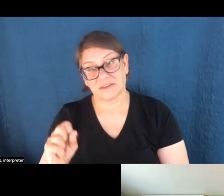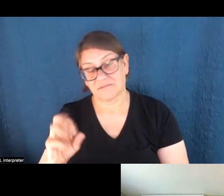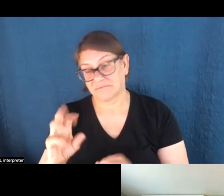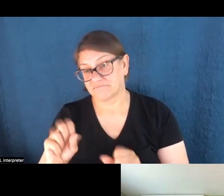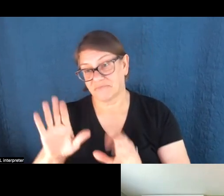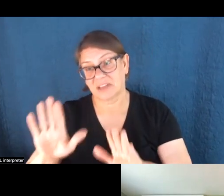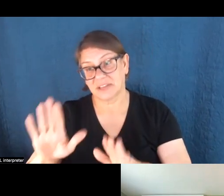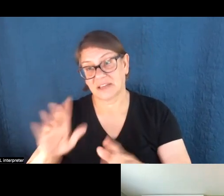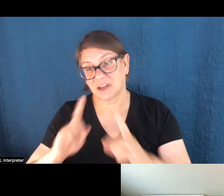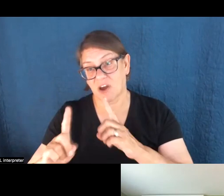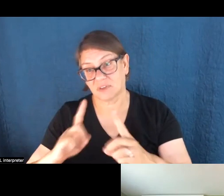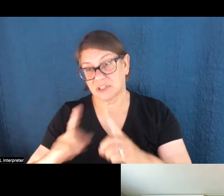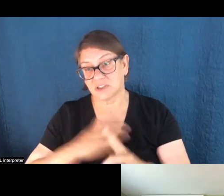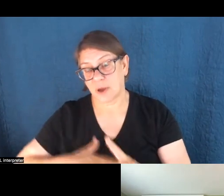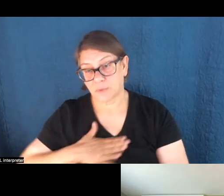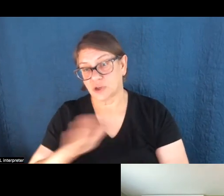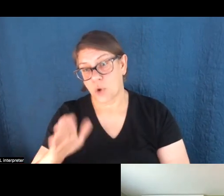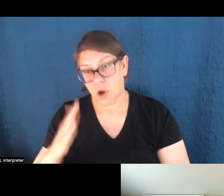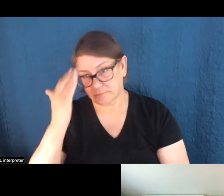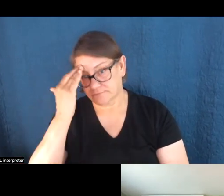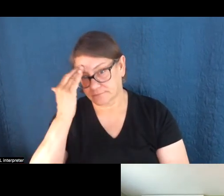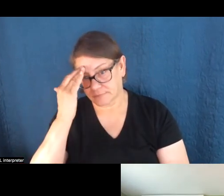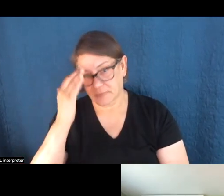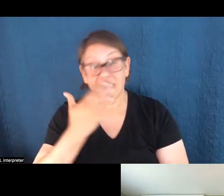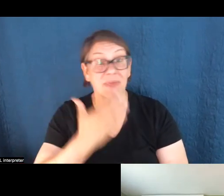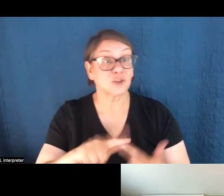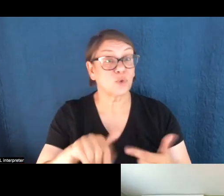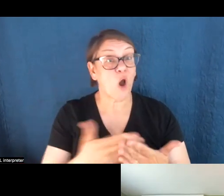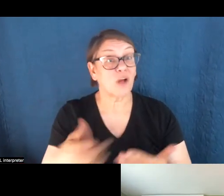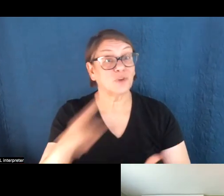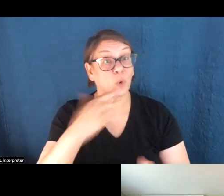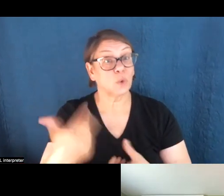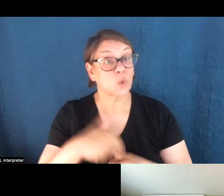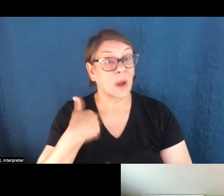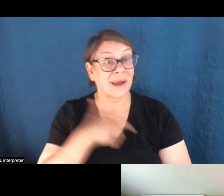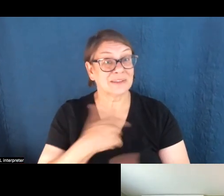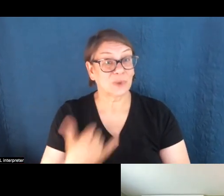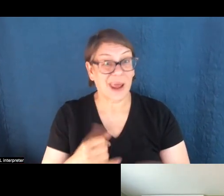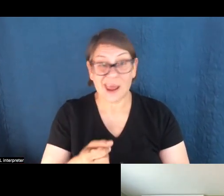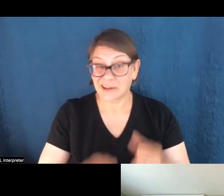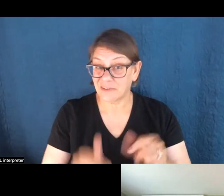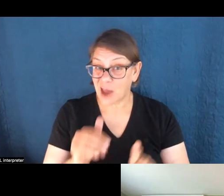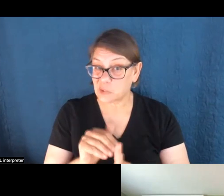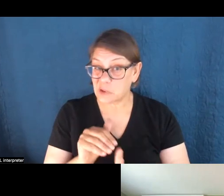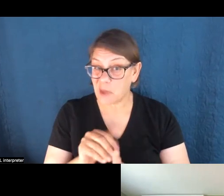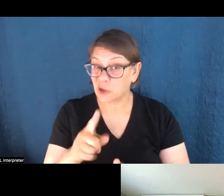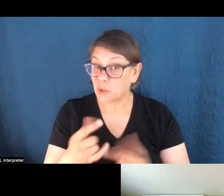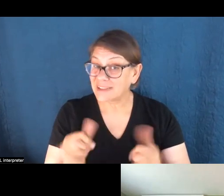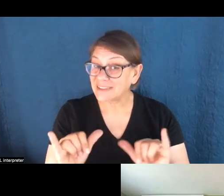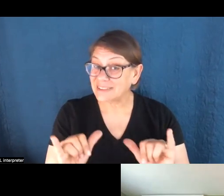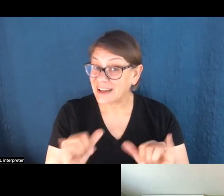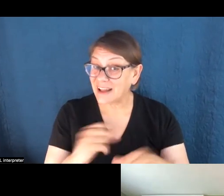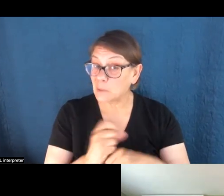conversation. Very much appreciate your insights. Thanks to all of you who joined us today. And as a final reminder, you can still